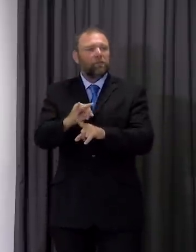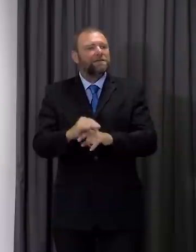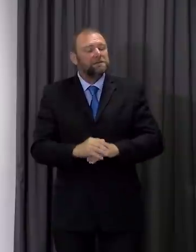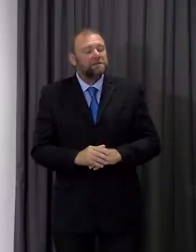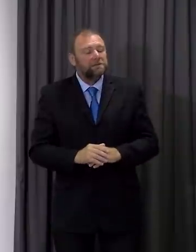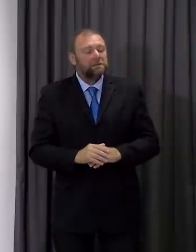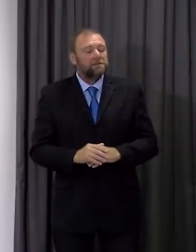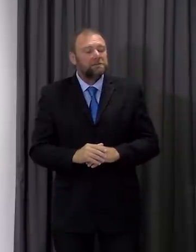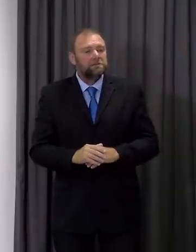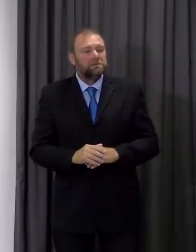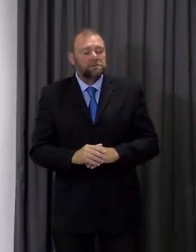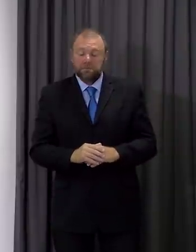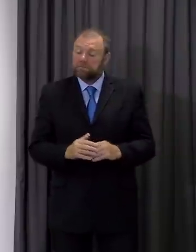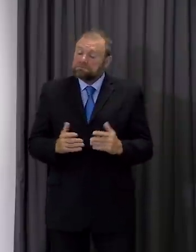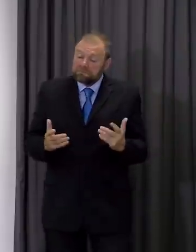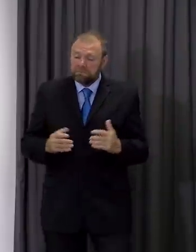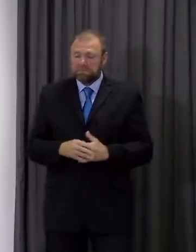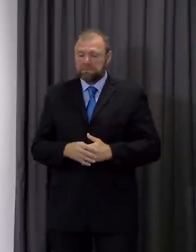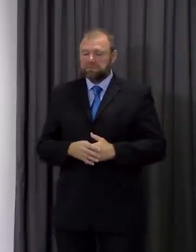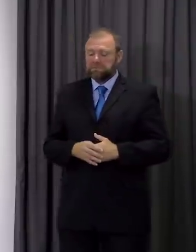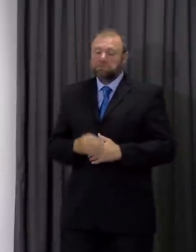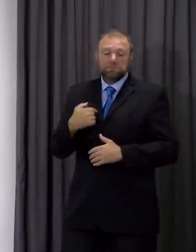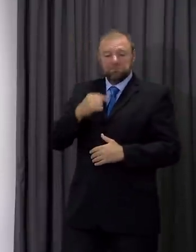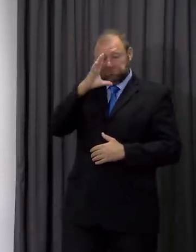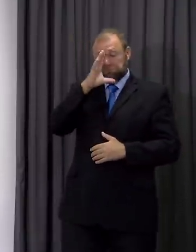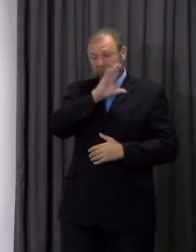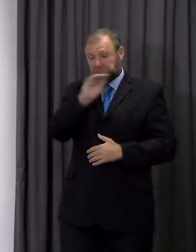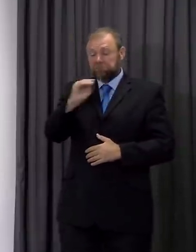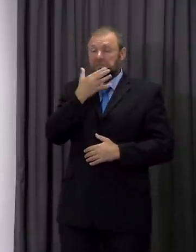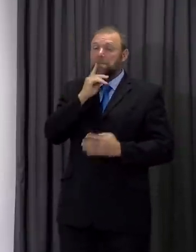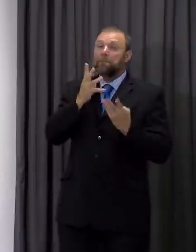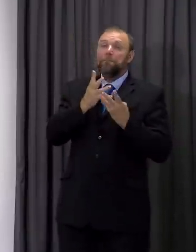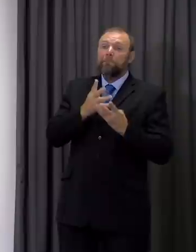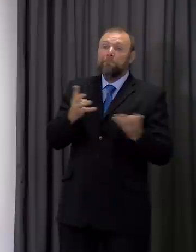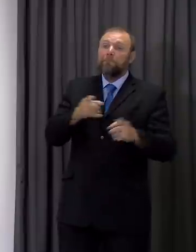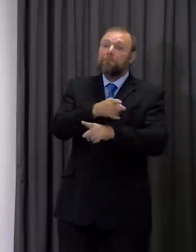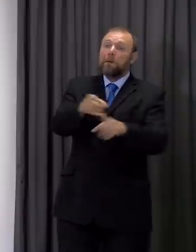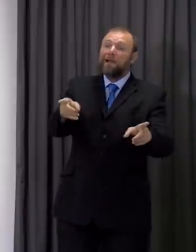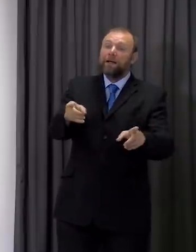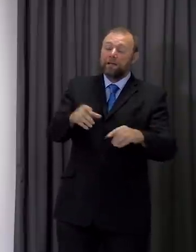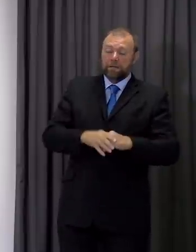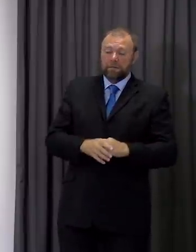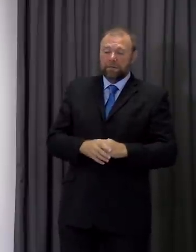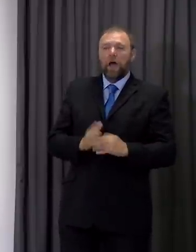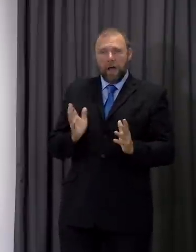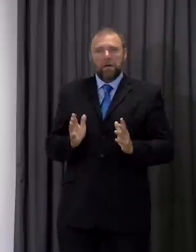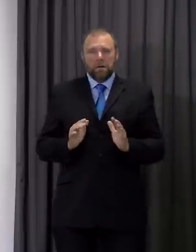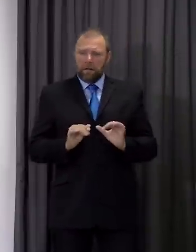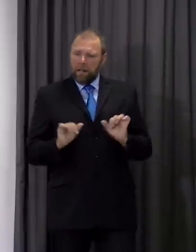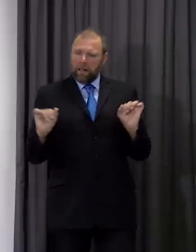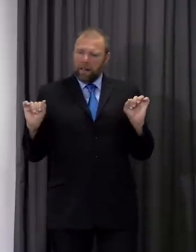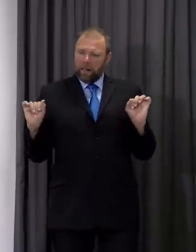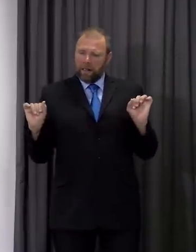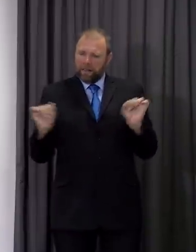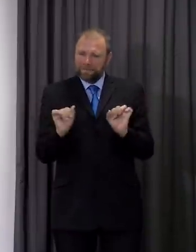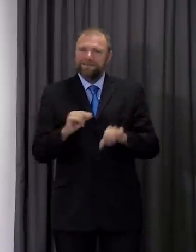week period of time. It does I think say to the public that there is a limited period of weeks for us to reconsider the choices